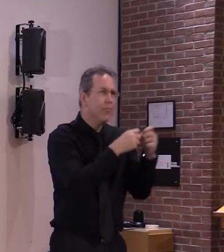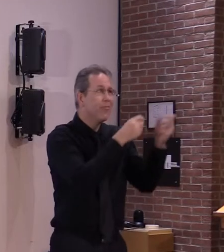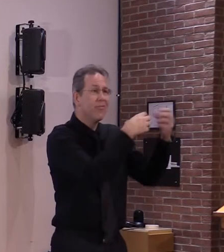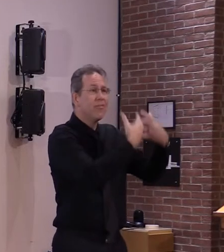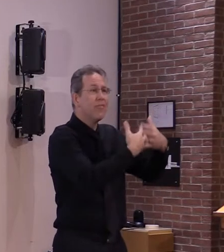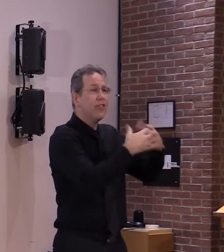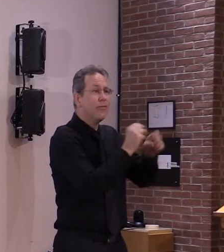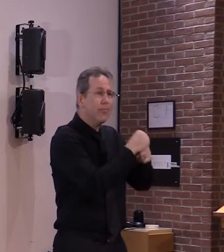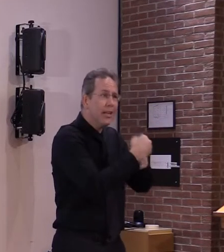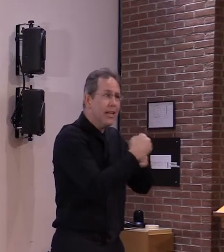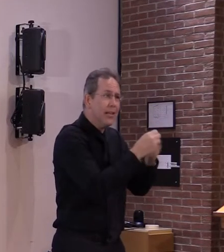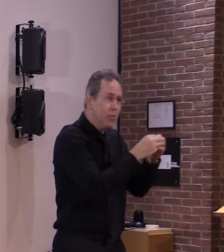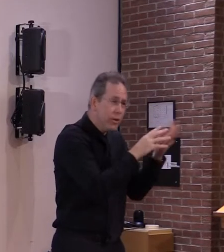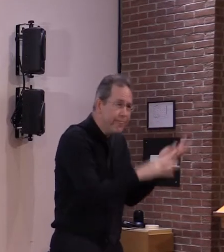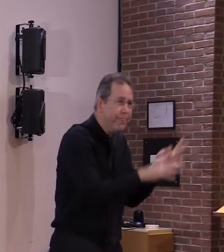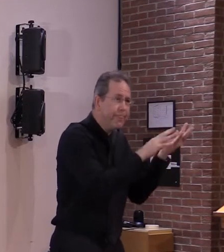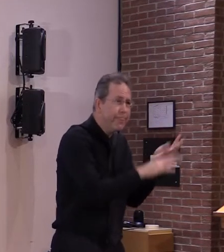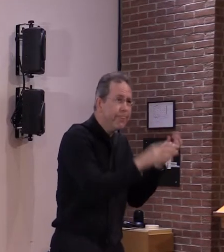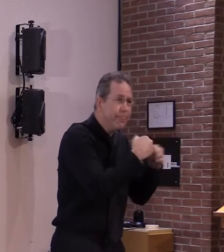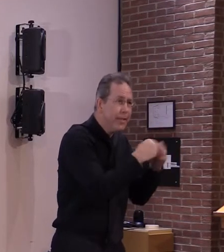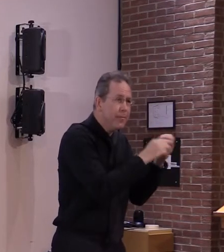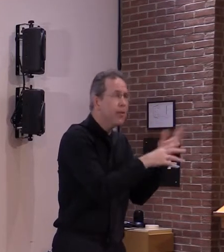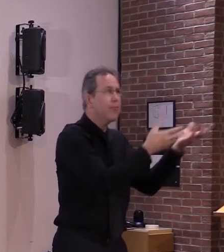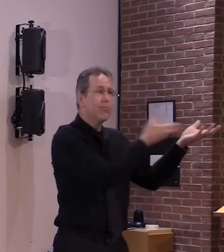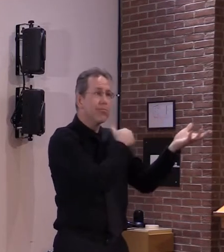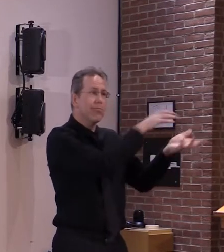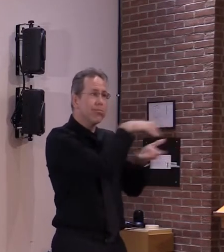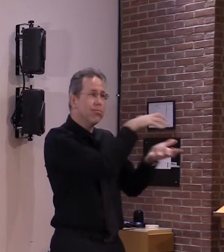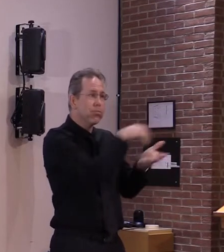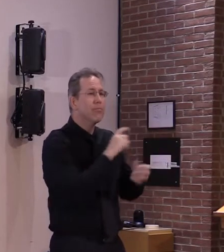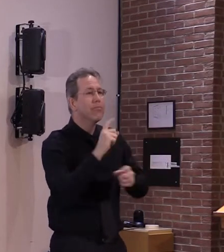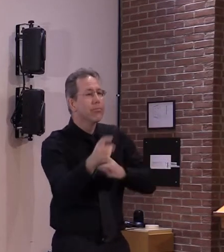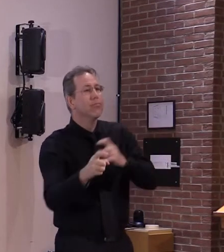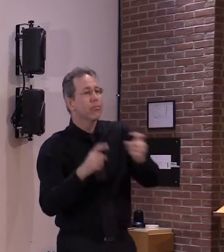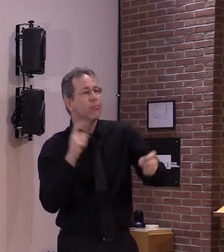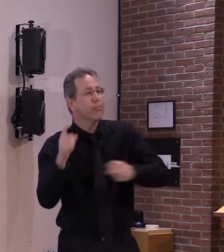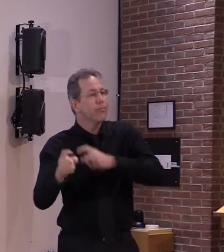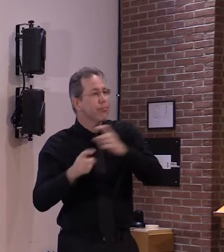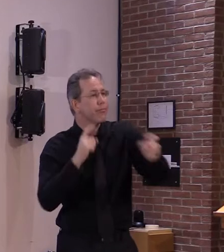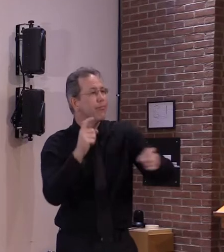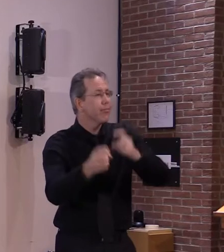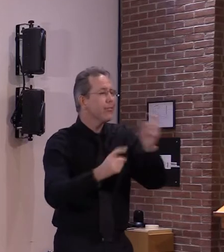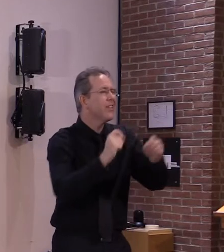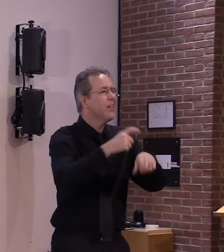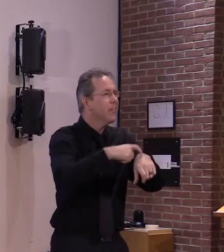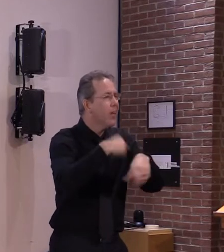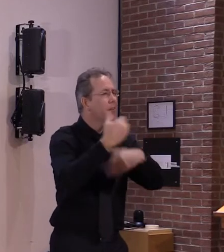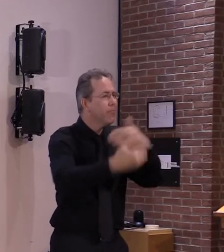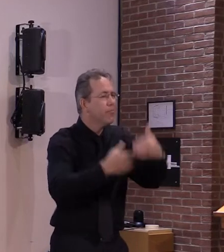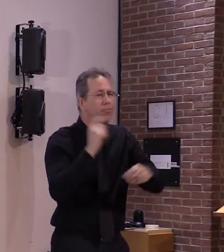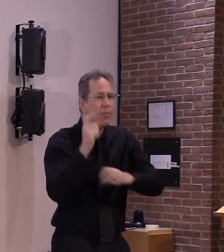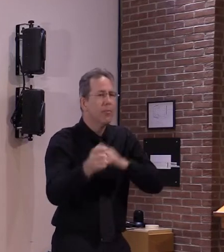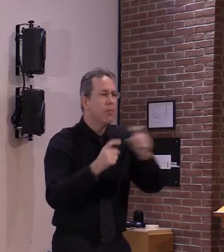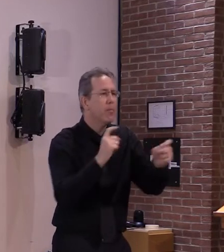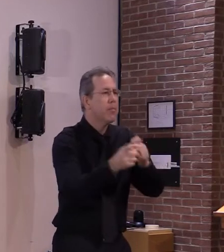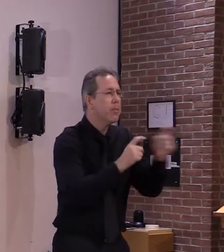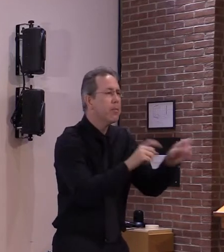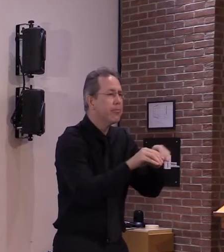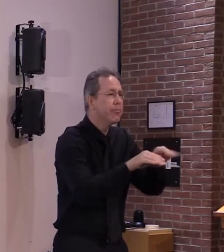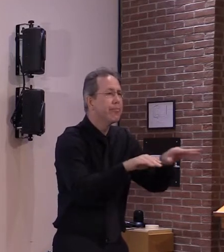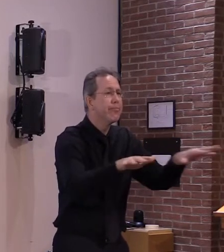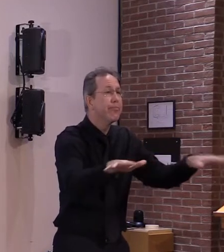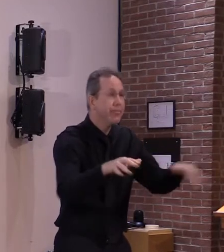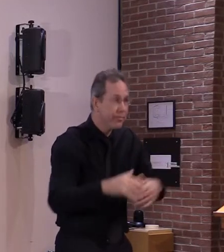at the end of last week the vaccine advisory panel to the fda recommended the pfizer